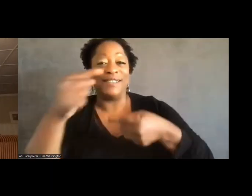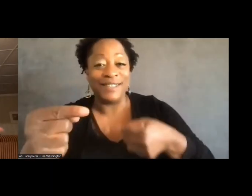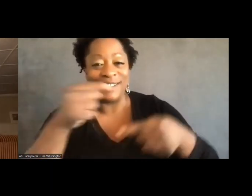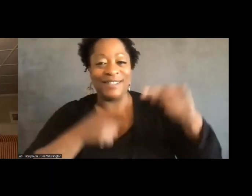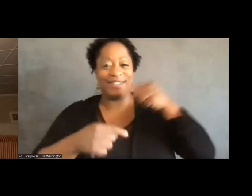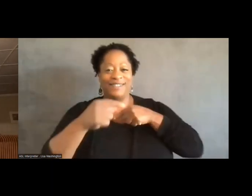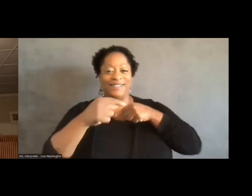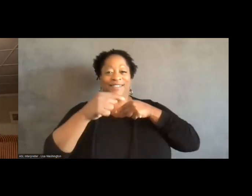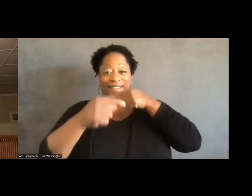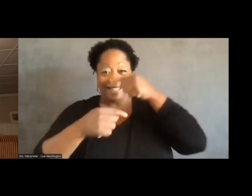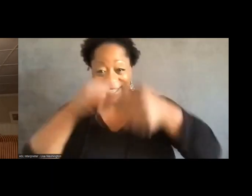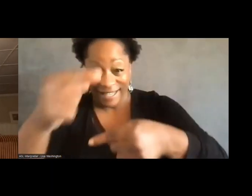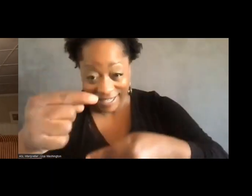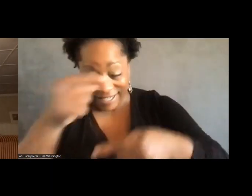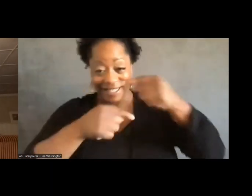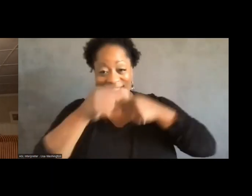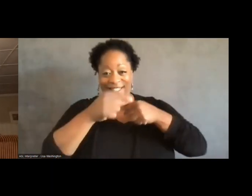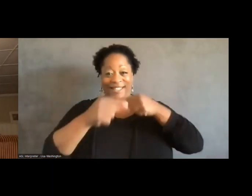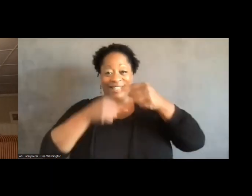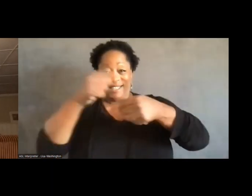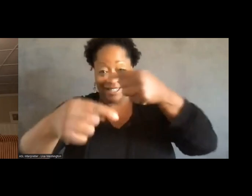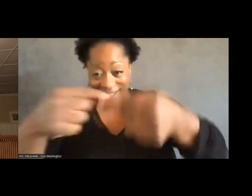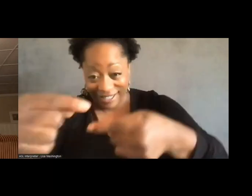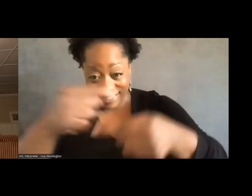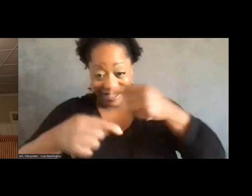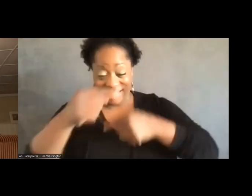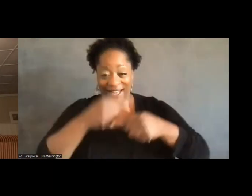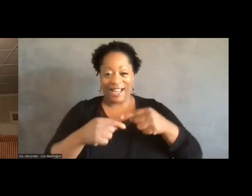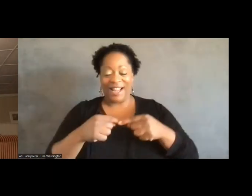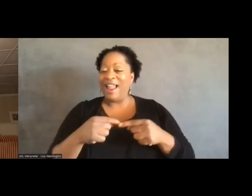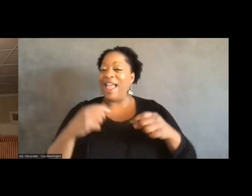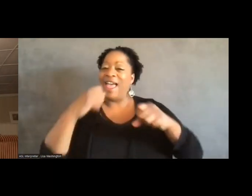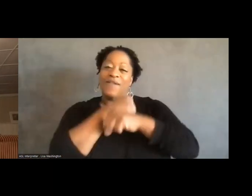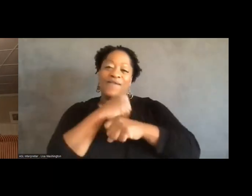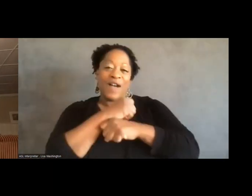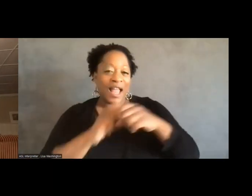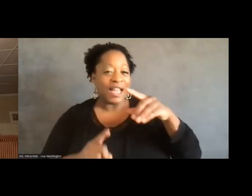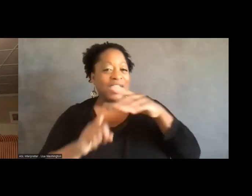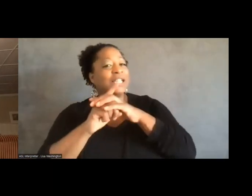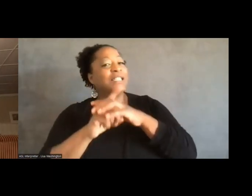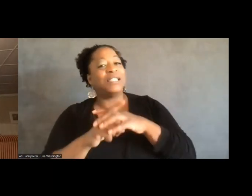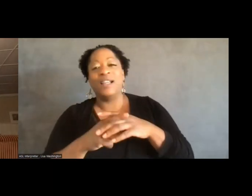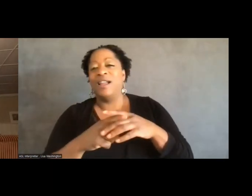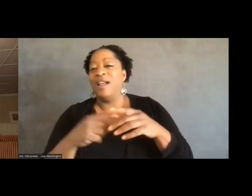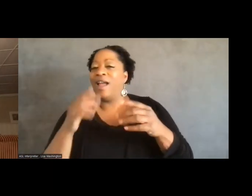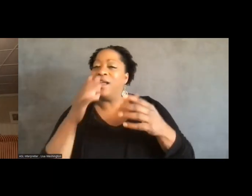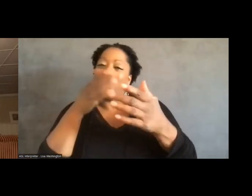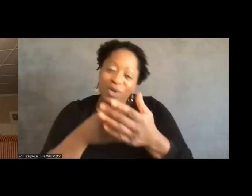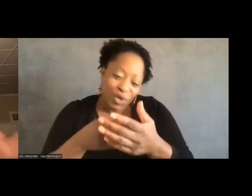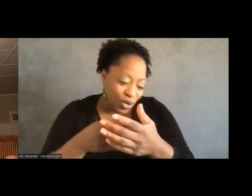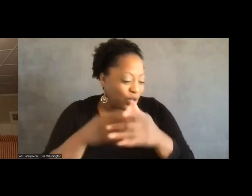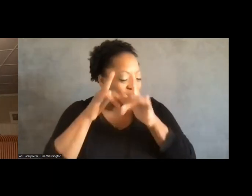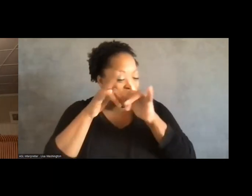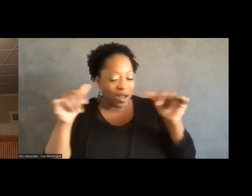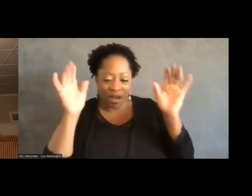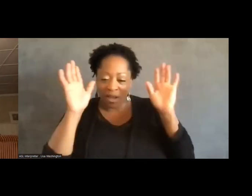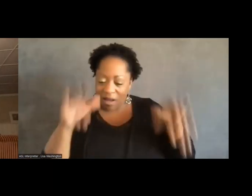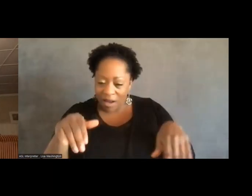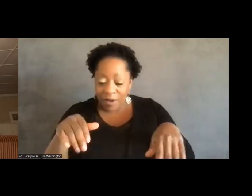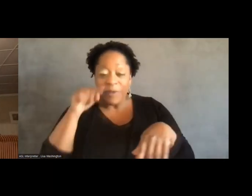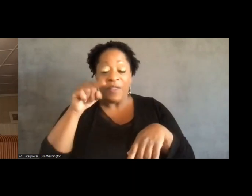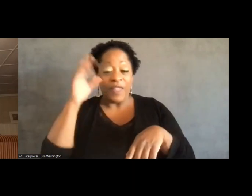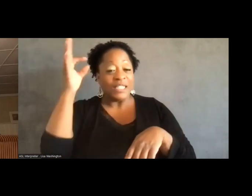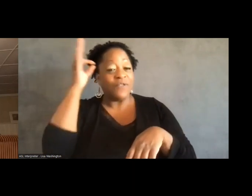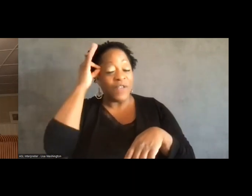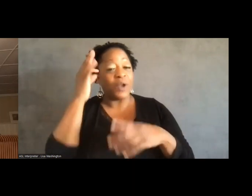victories might raise new kinds of tensions and contradictions and fights. On that note, we defeated this federal